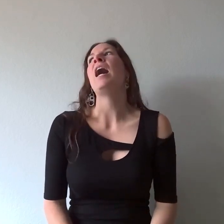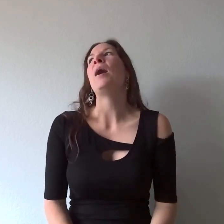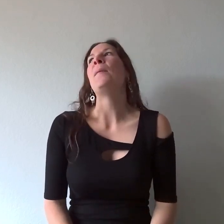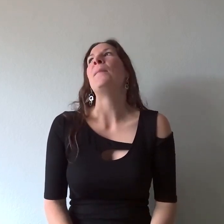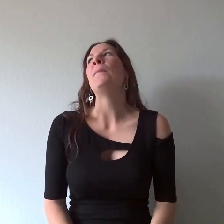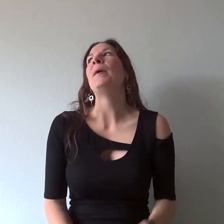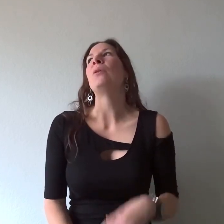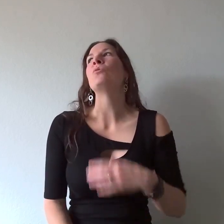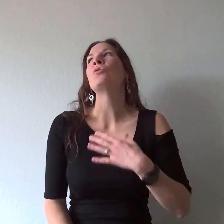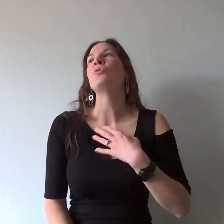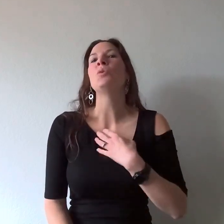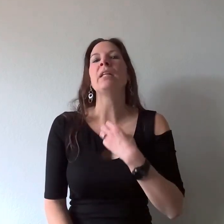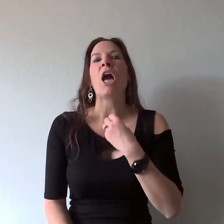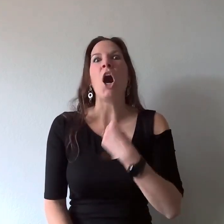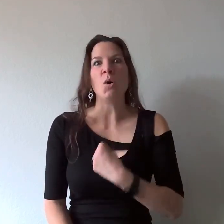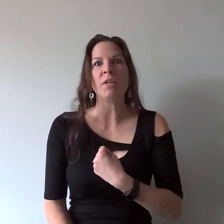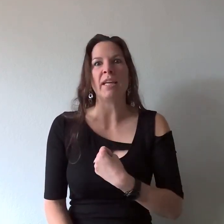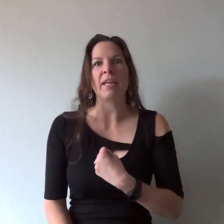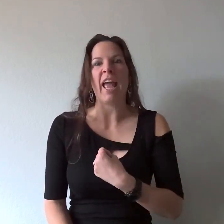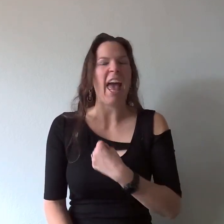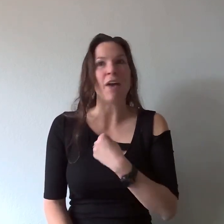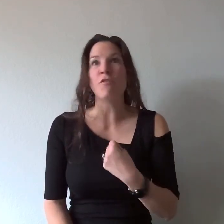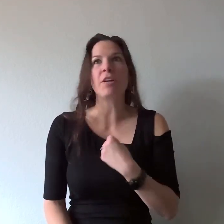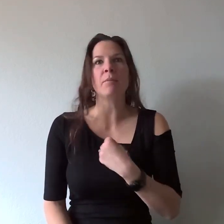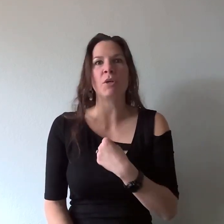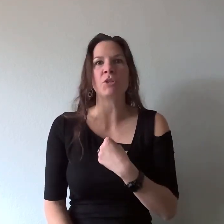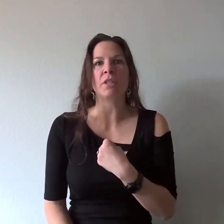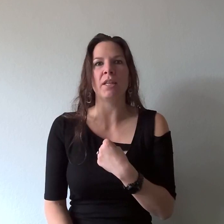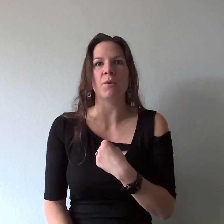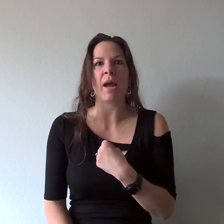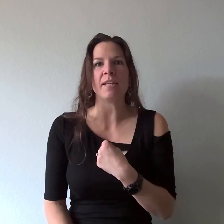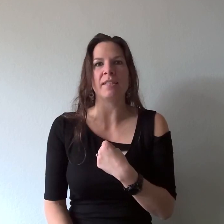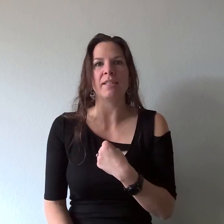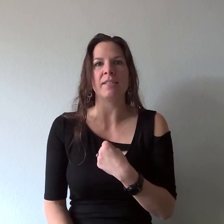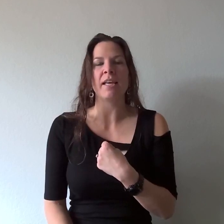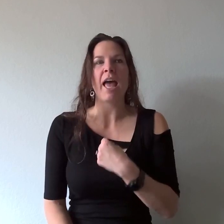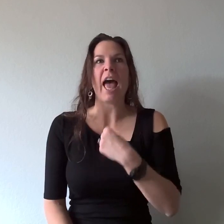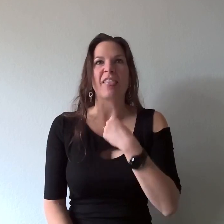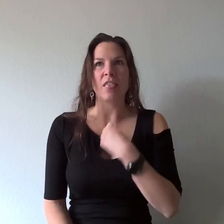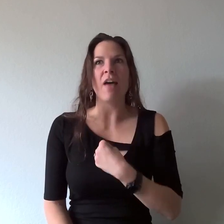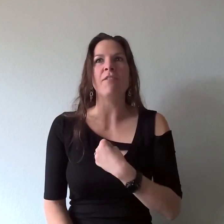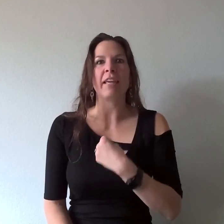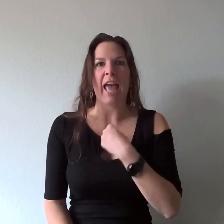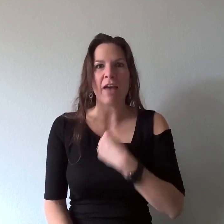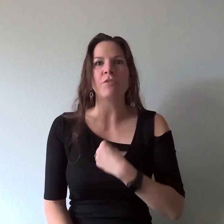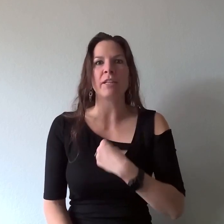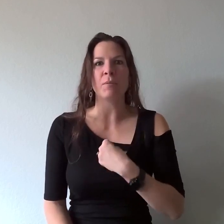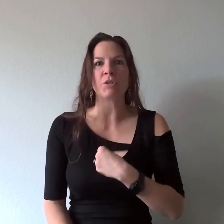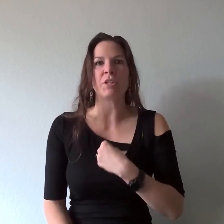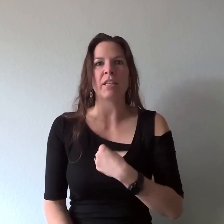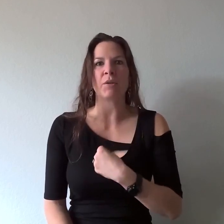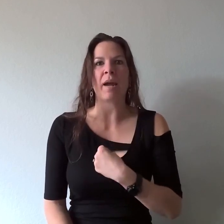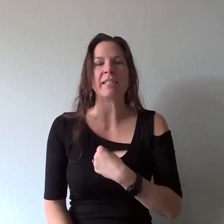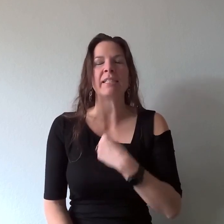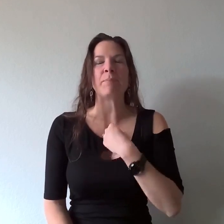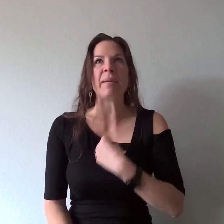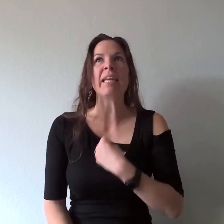but truly owning every emotion that arises and loving every emotion that arises being